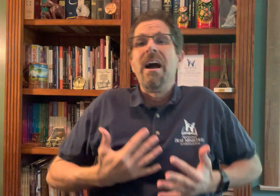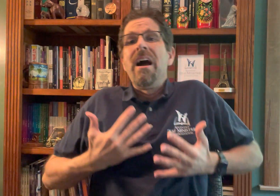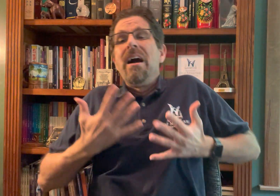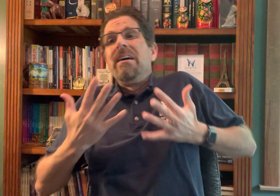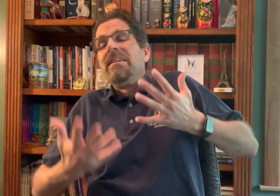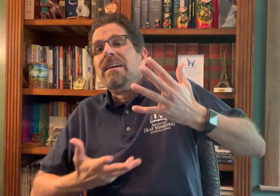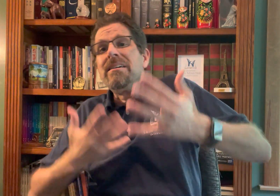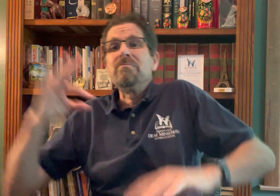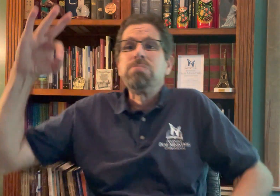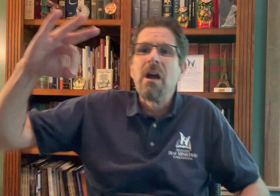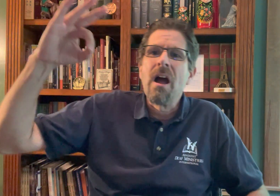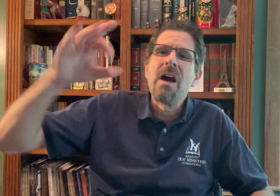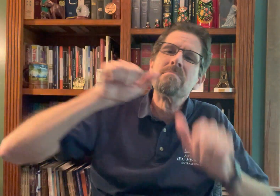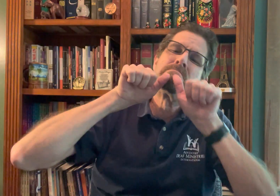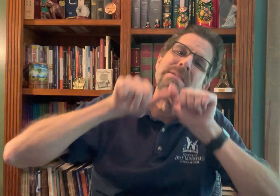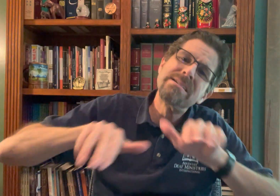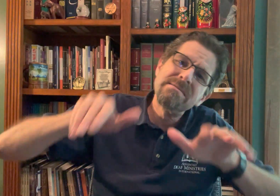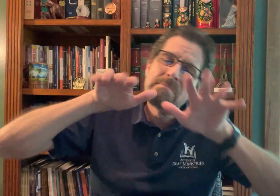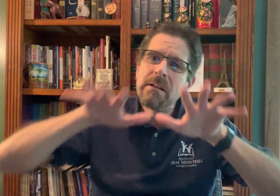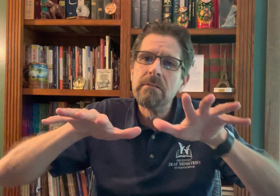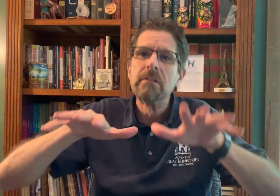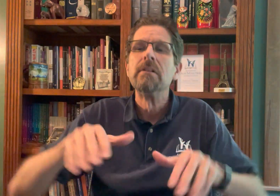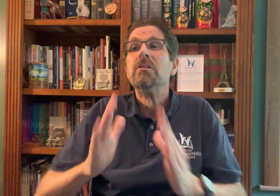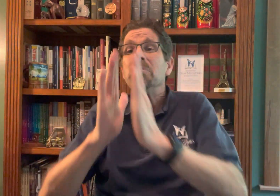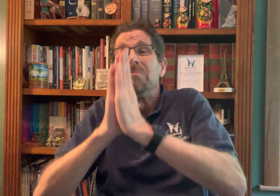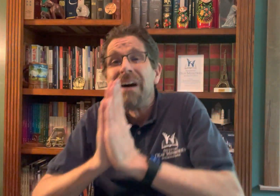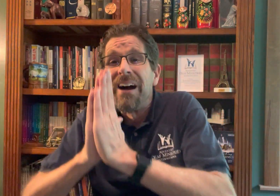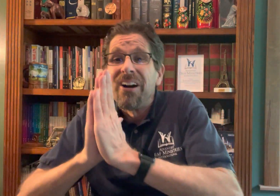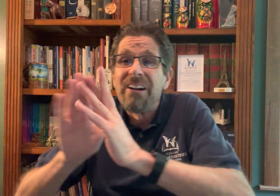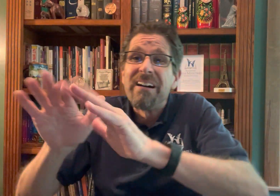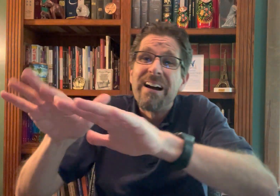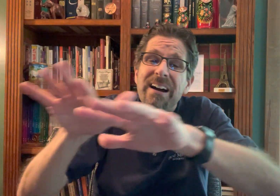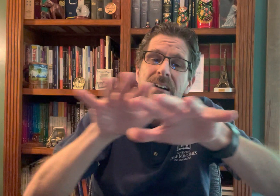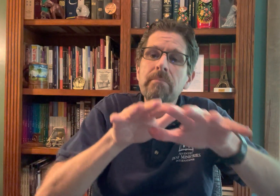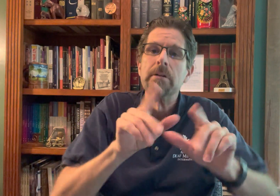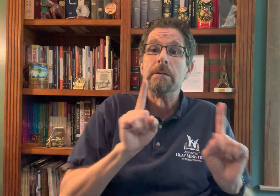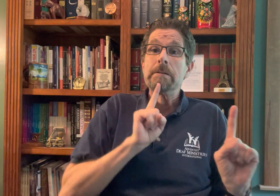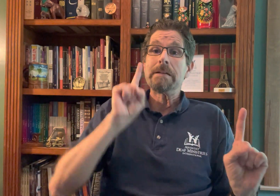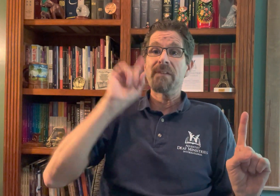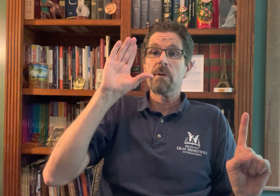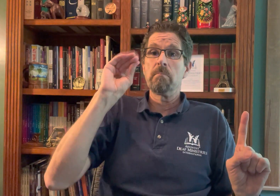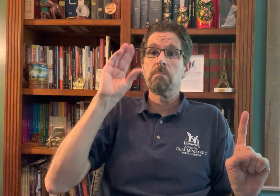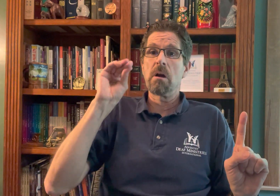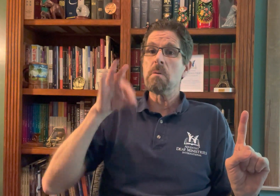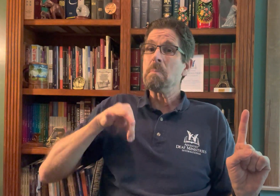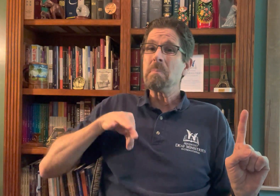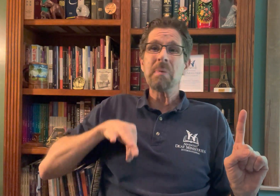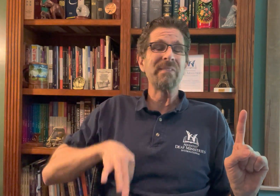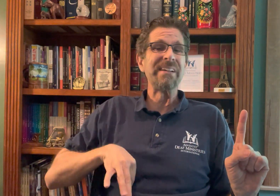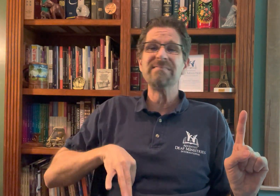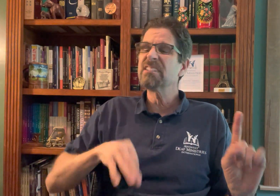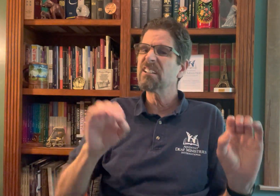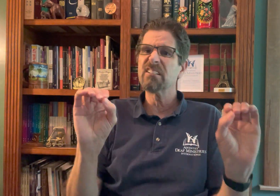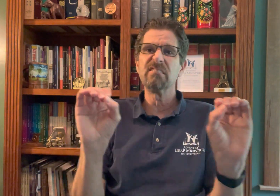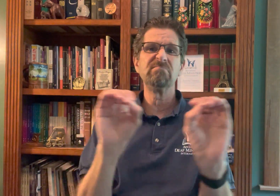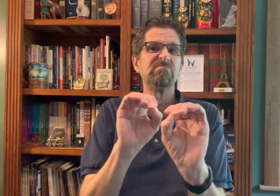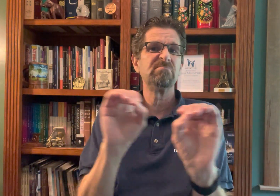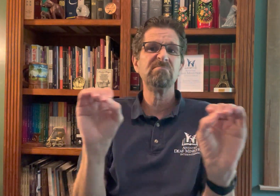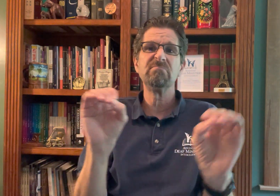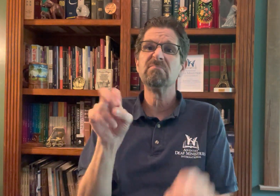music, inspirational preaching, and this deaf boy